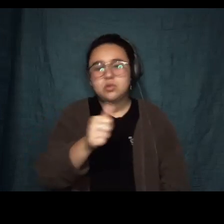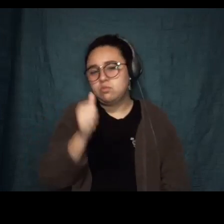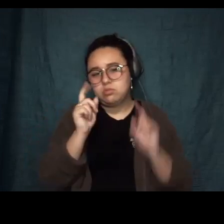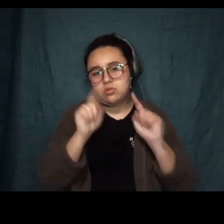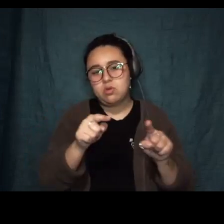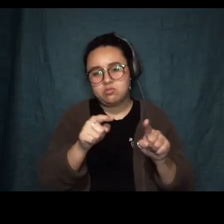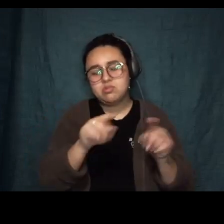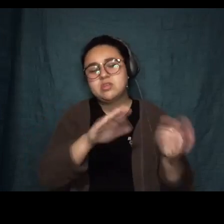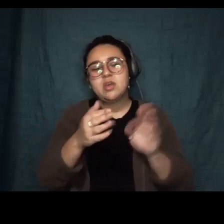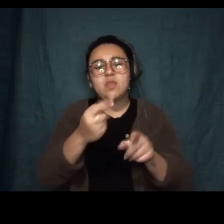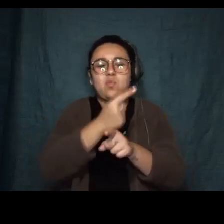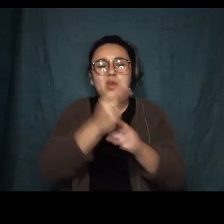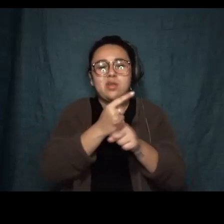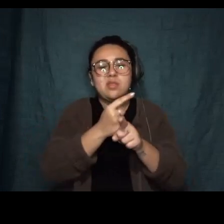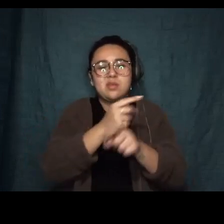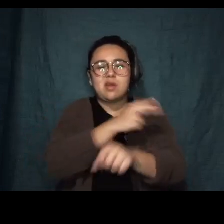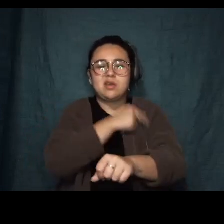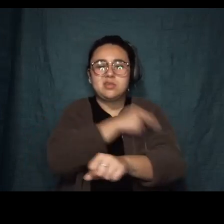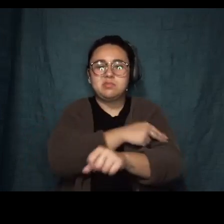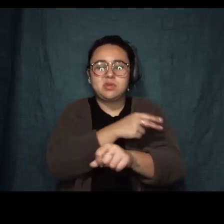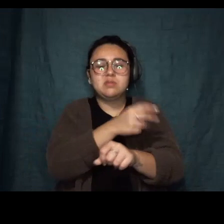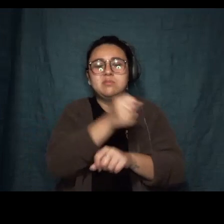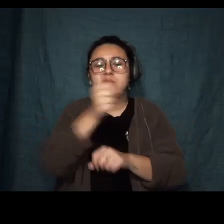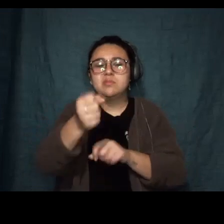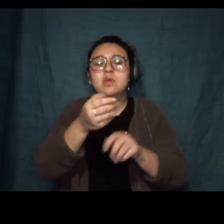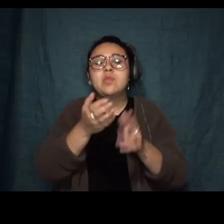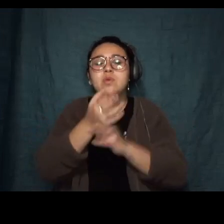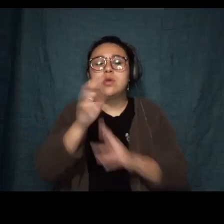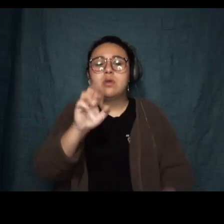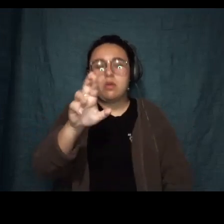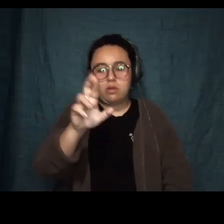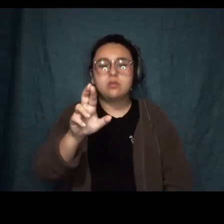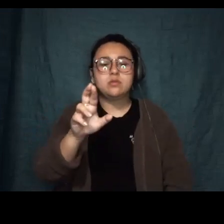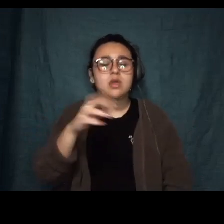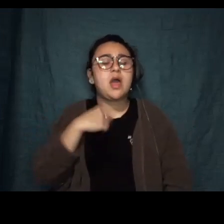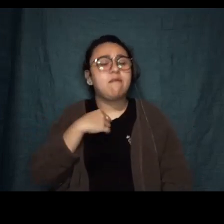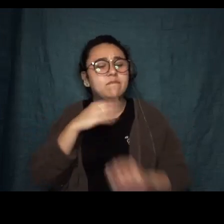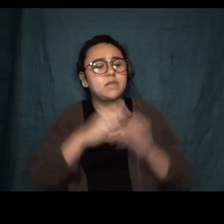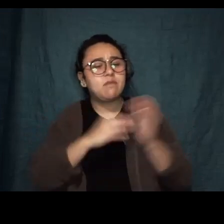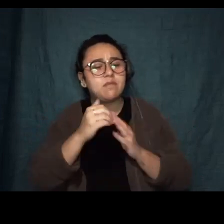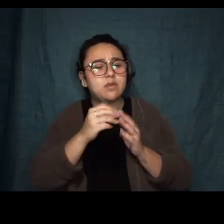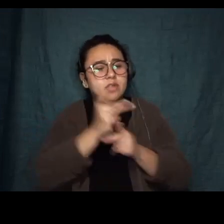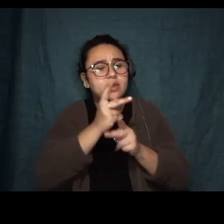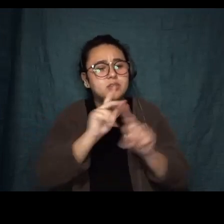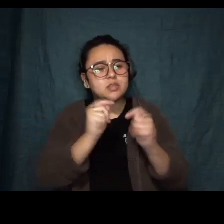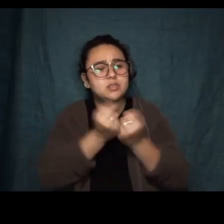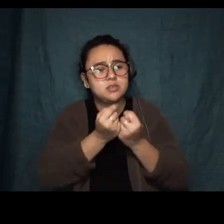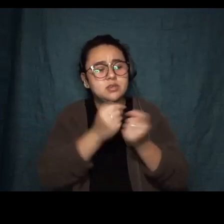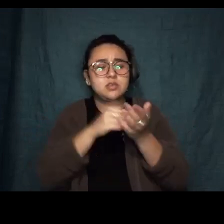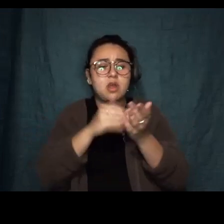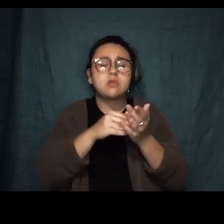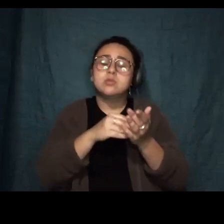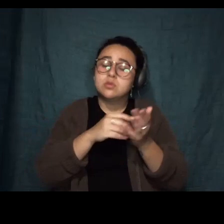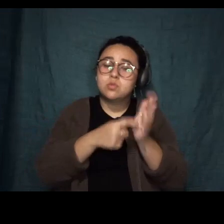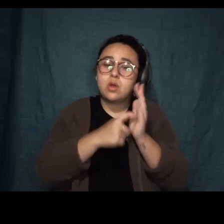hospital admitted through the ER, which meant even though she'd been remanded to the comfort care team, the doctor on rounds was officially required to come in once a day